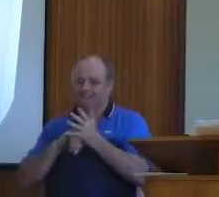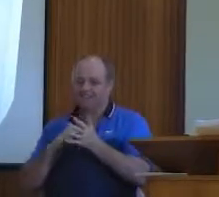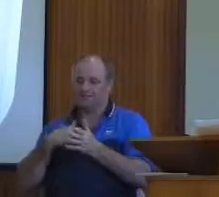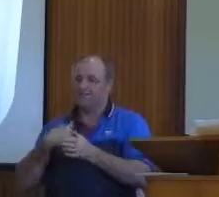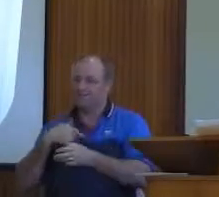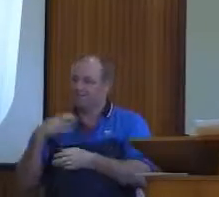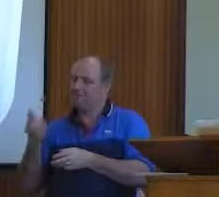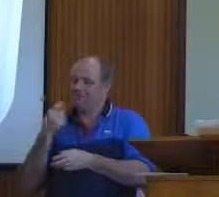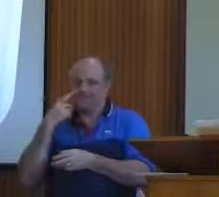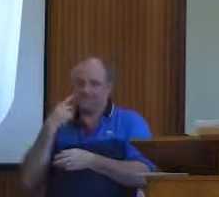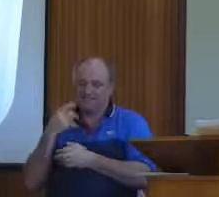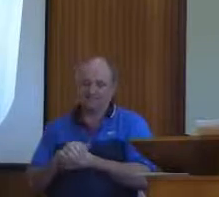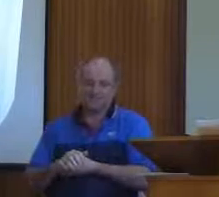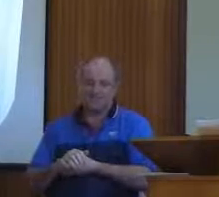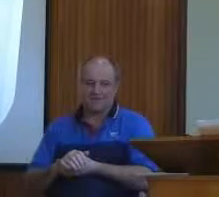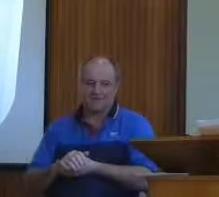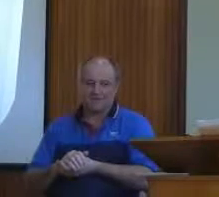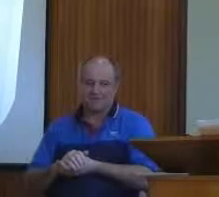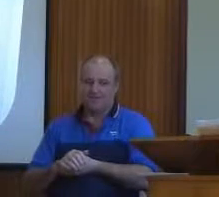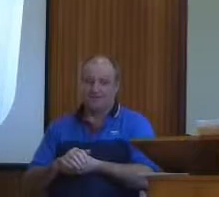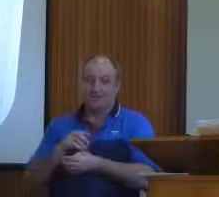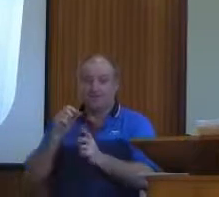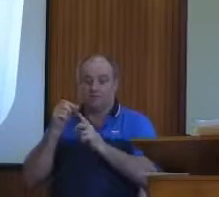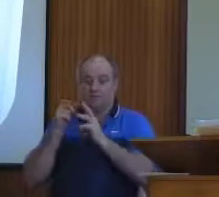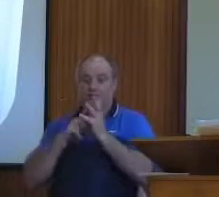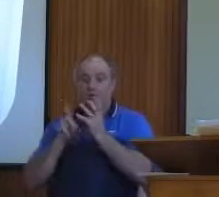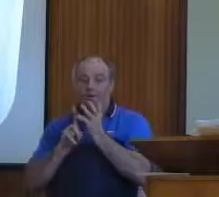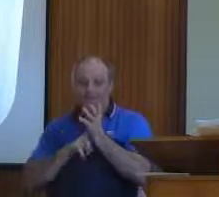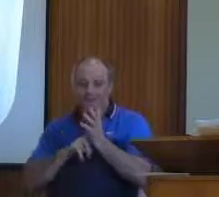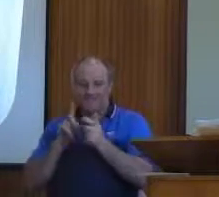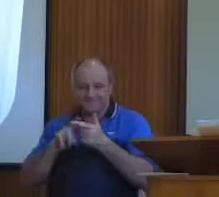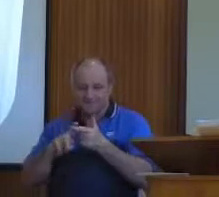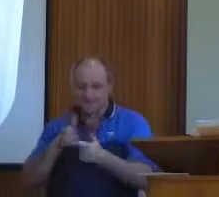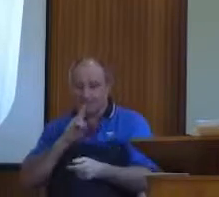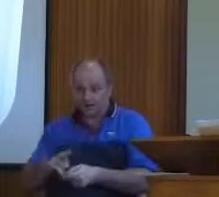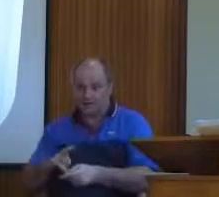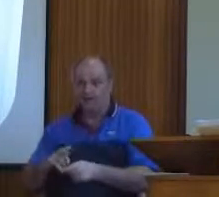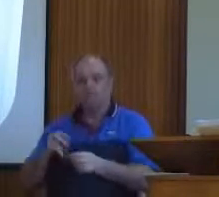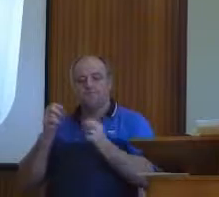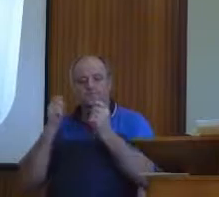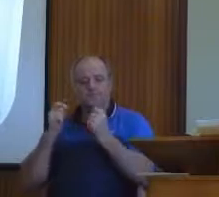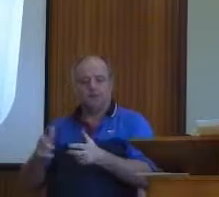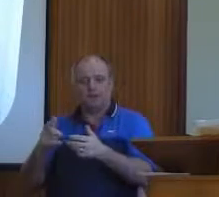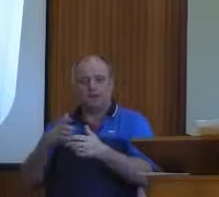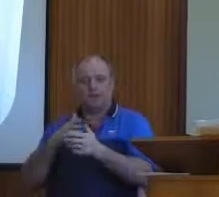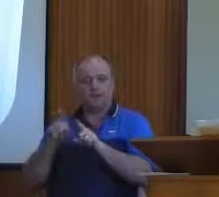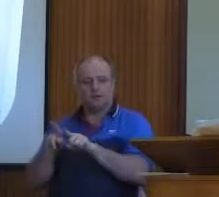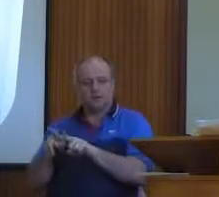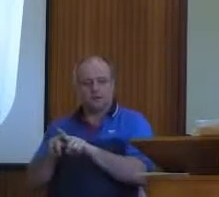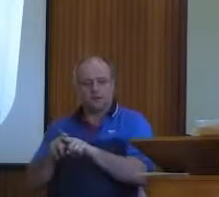Be like a soldier, endure hardship for Christ. Be like an athlete, train hard